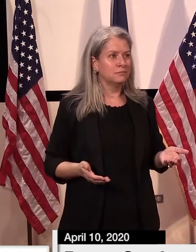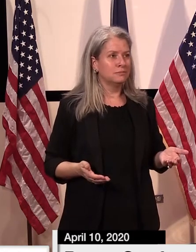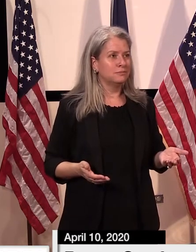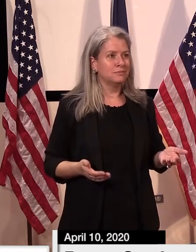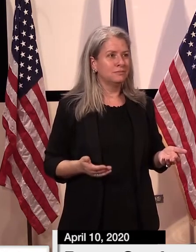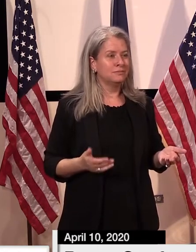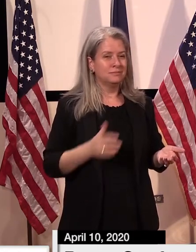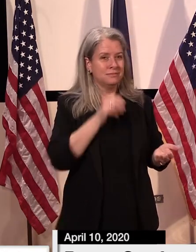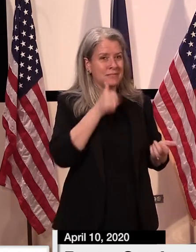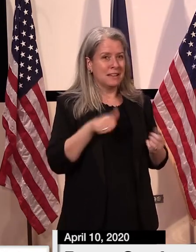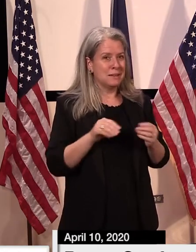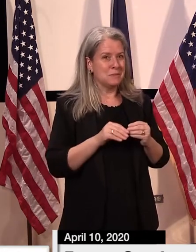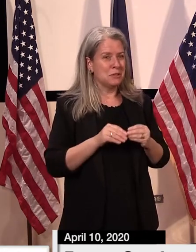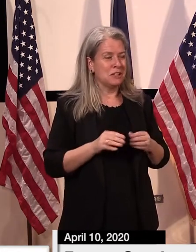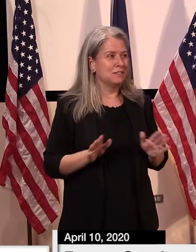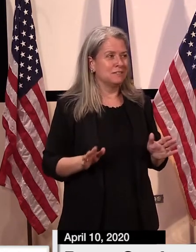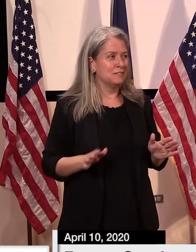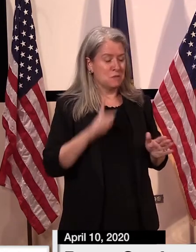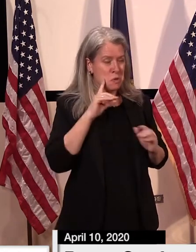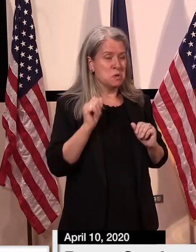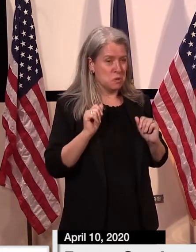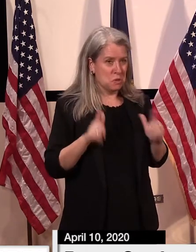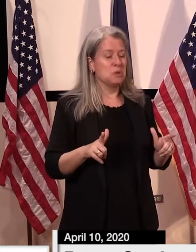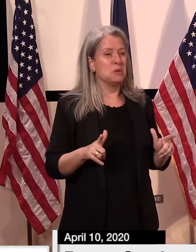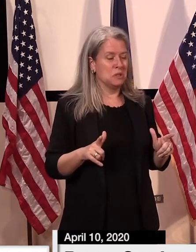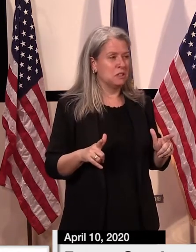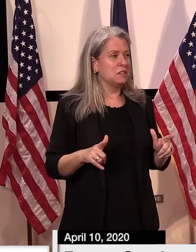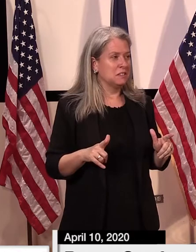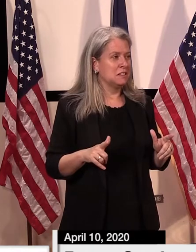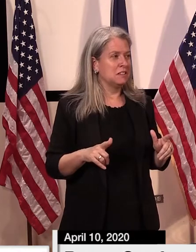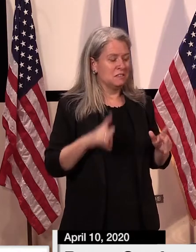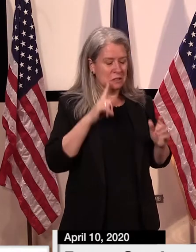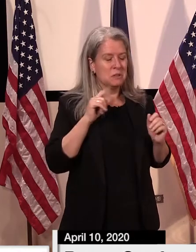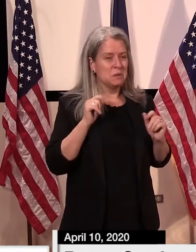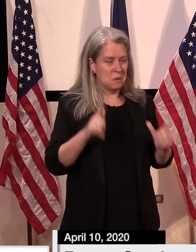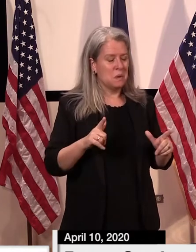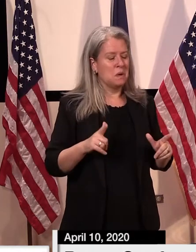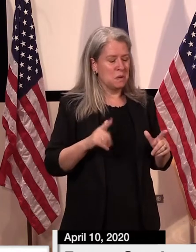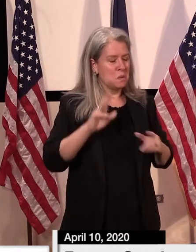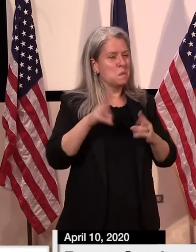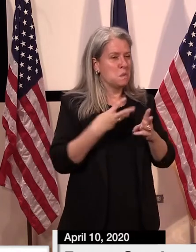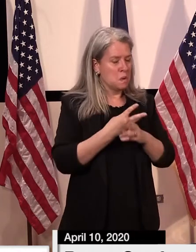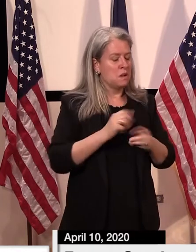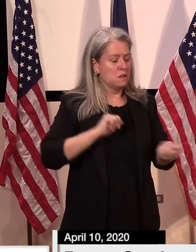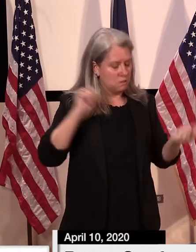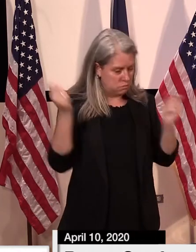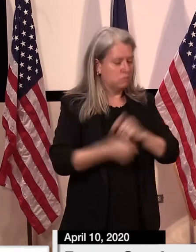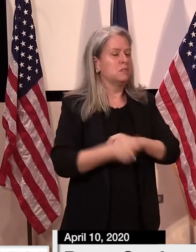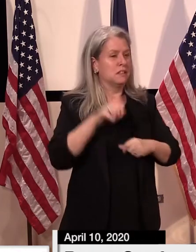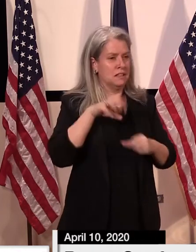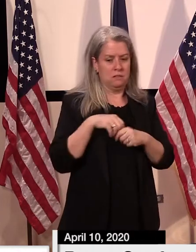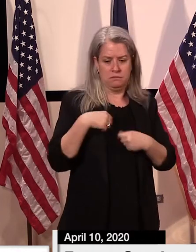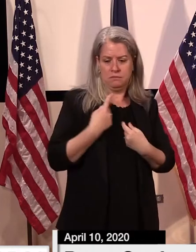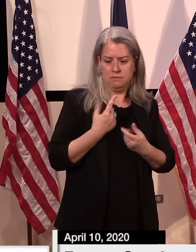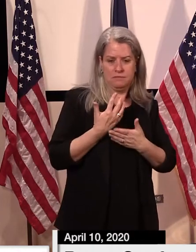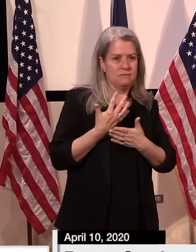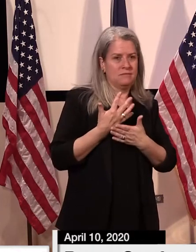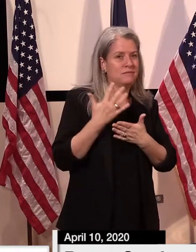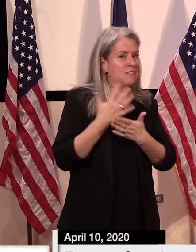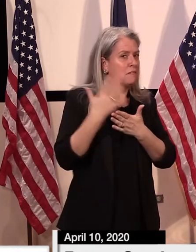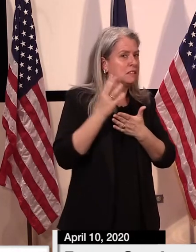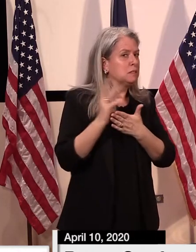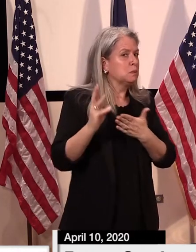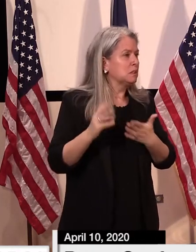each and every Vermonter, each and every one of us throughout the country. So a lot's happened in a five-week period. My hope